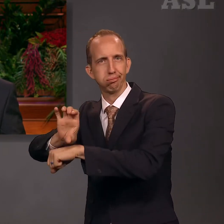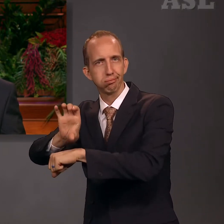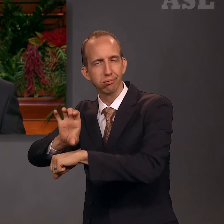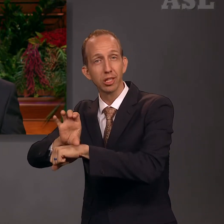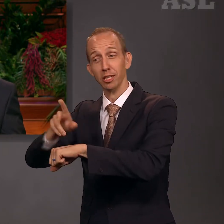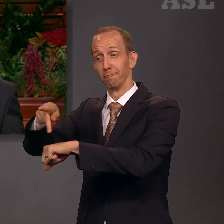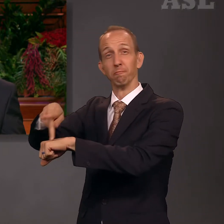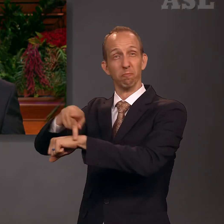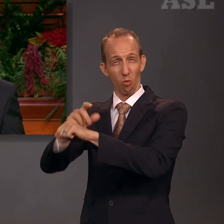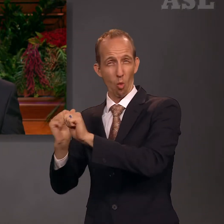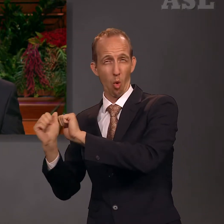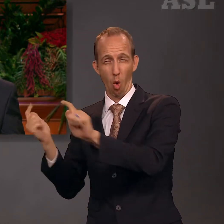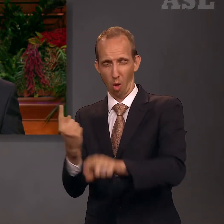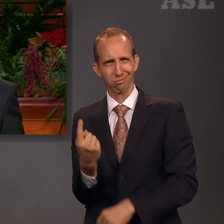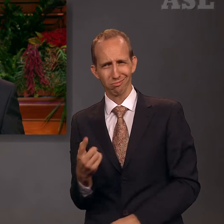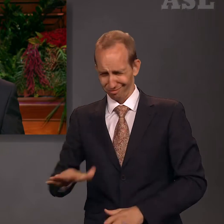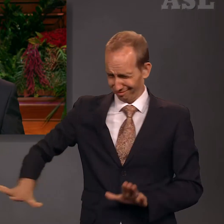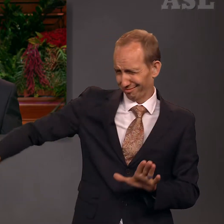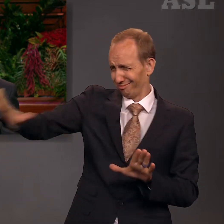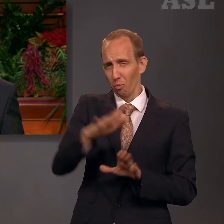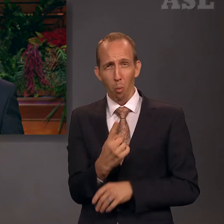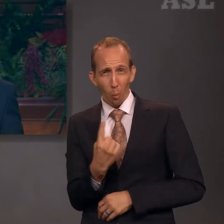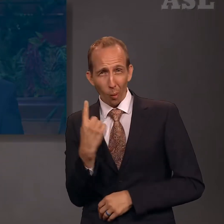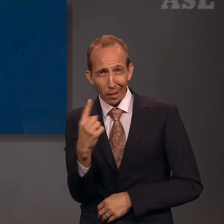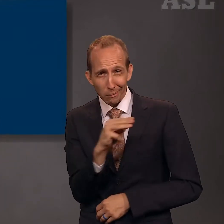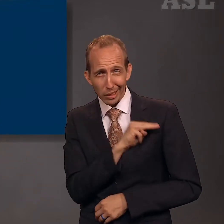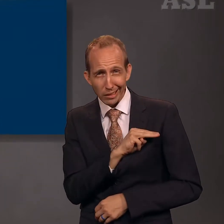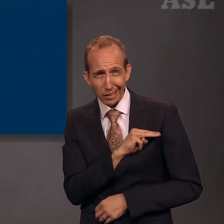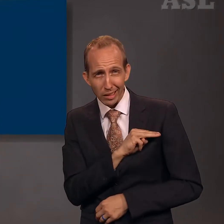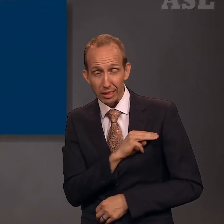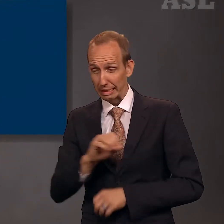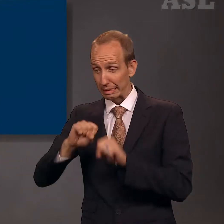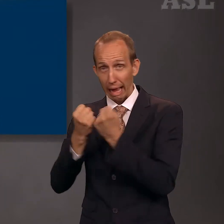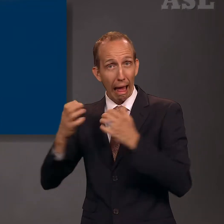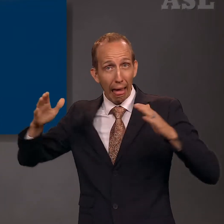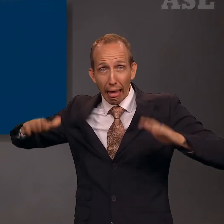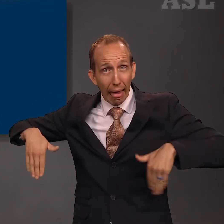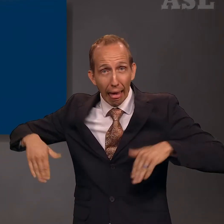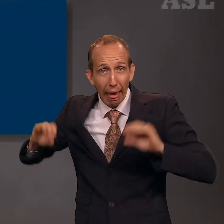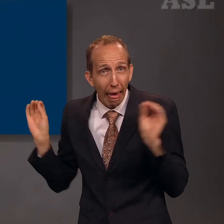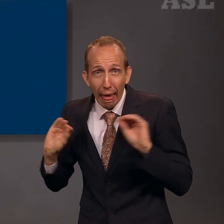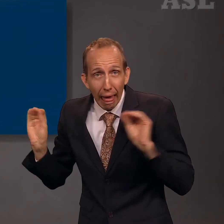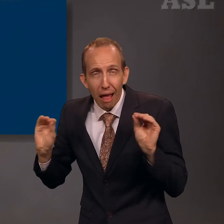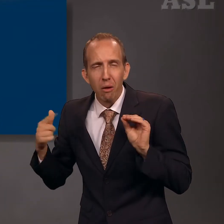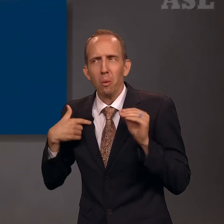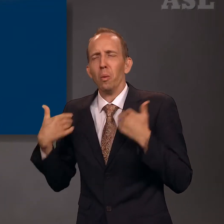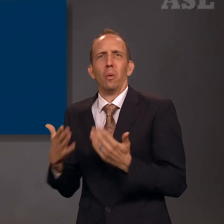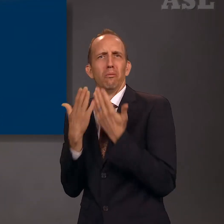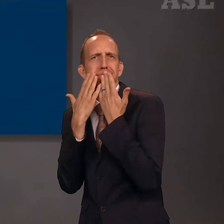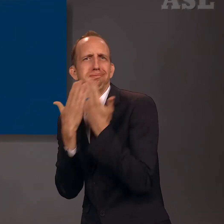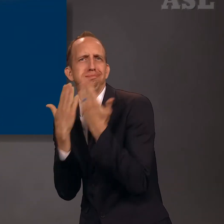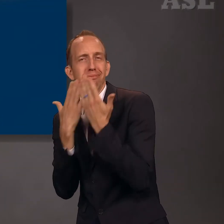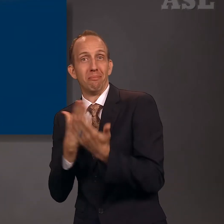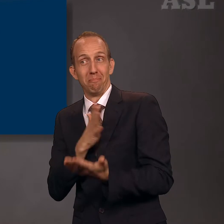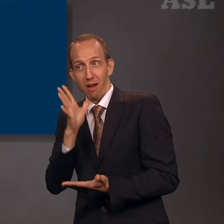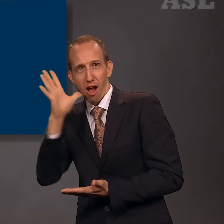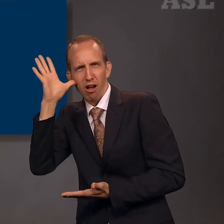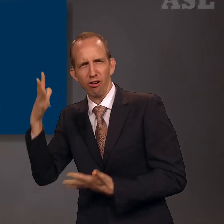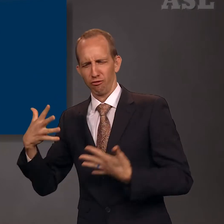entire country and no stakes. I am eternally grateful for my parents' courage and commitment to